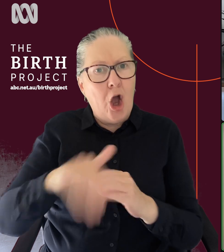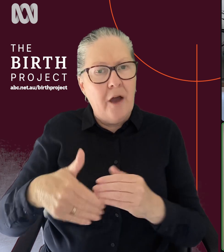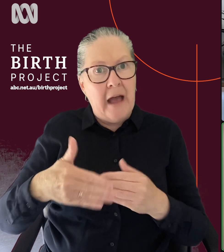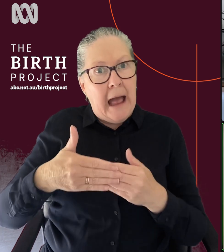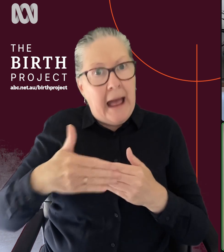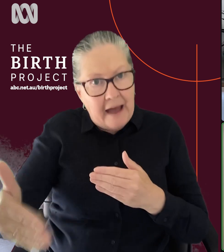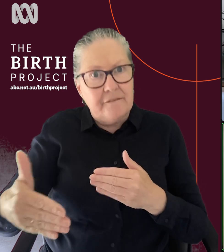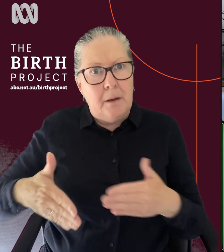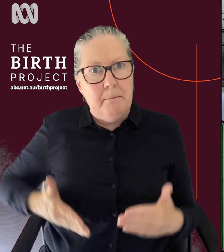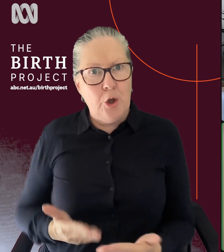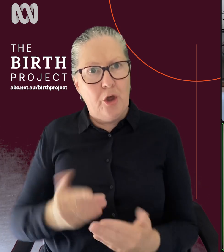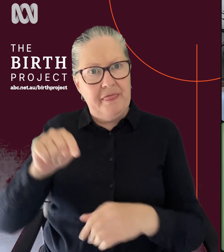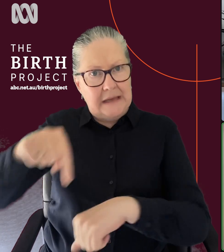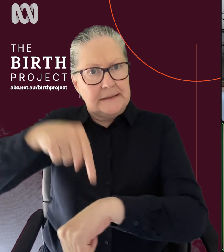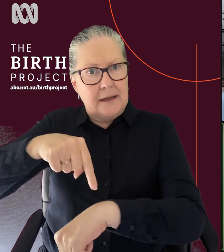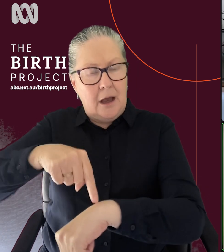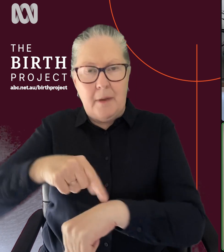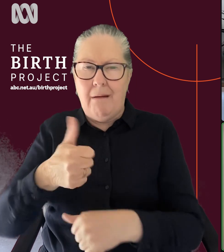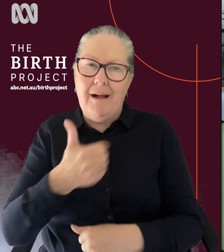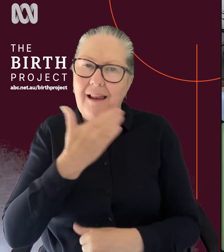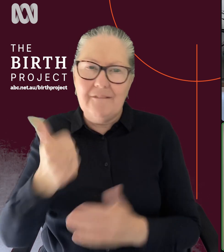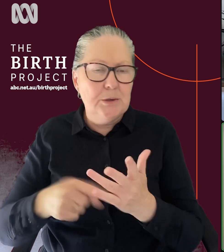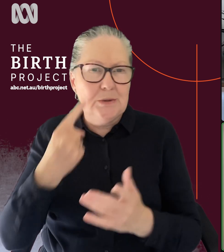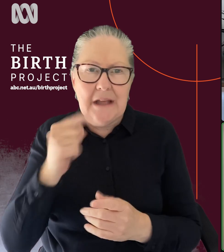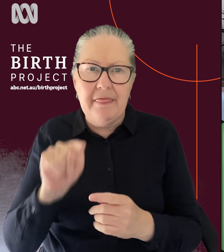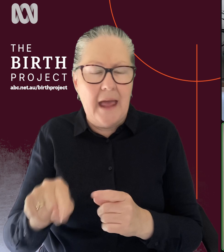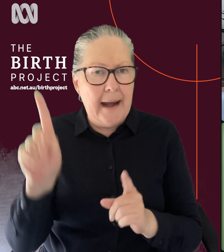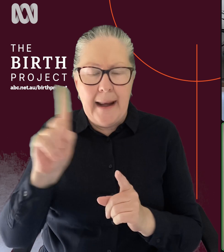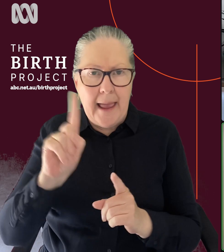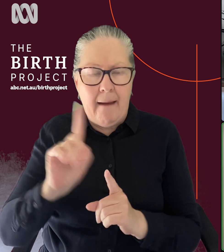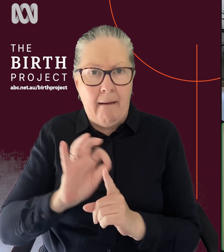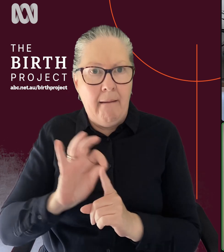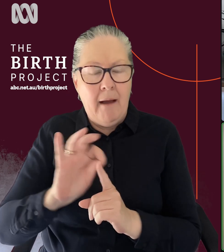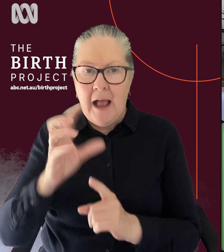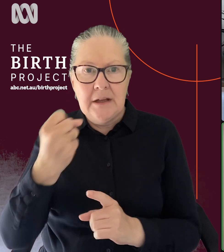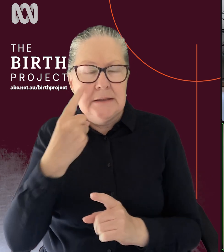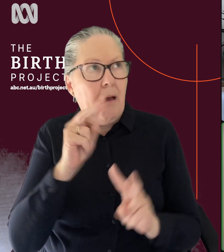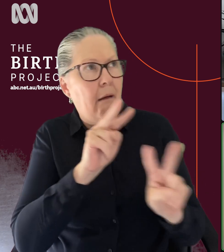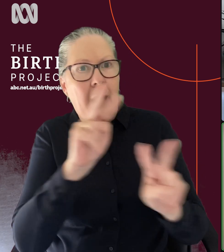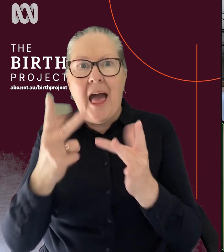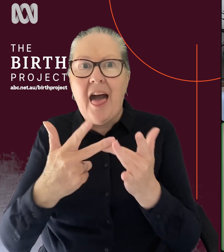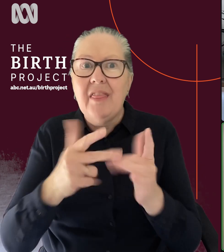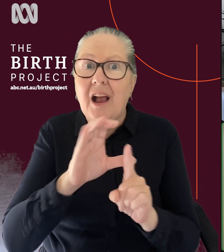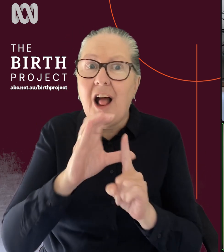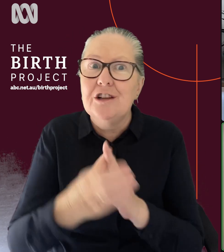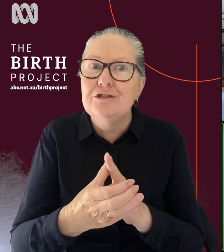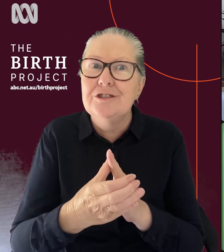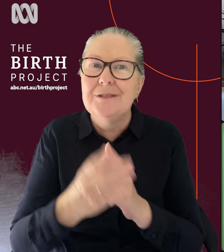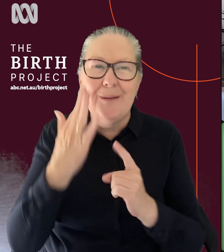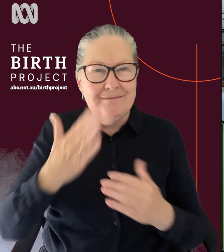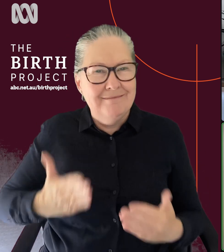now. And it's beautiful just to see that evolve and to see women drawing on kind of how other cultures are doing it, because I'm really acknowledging